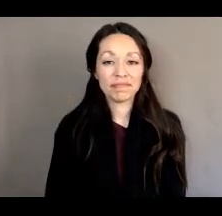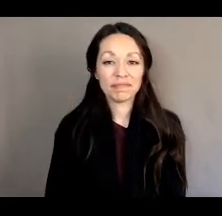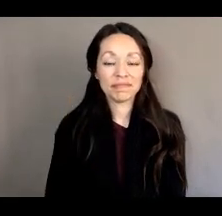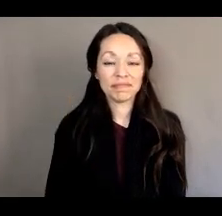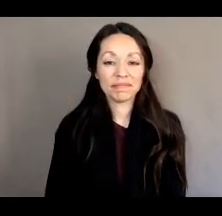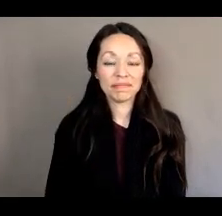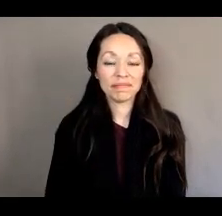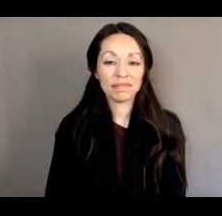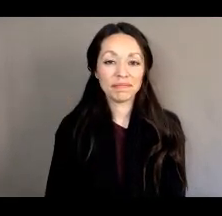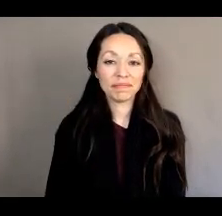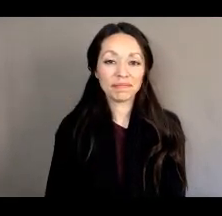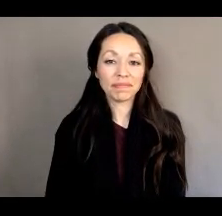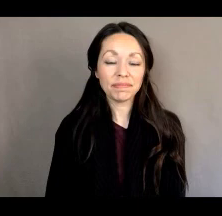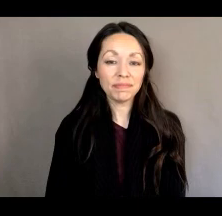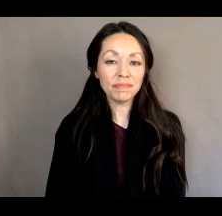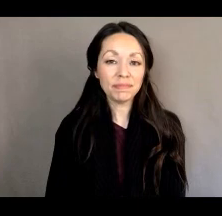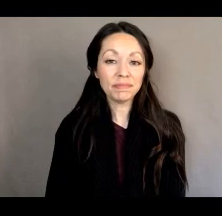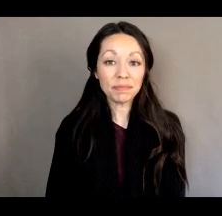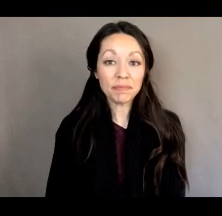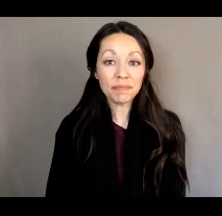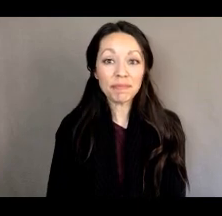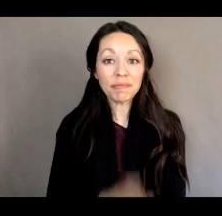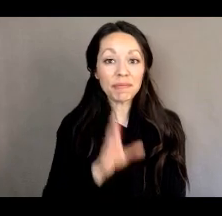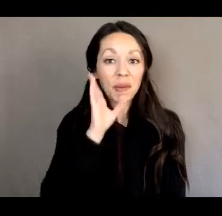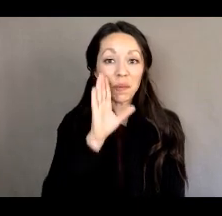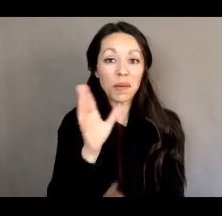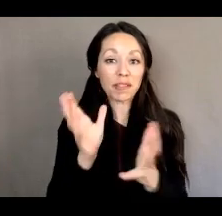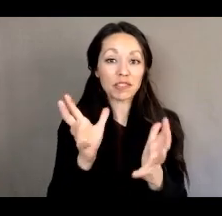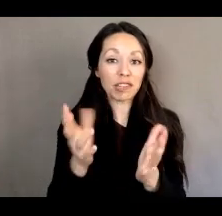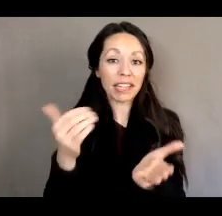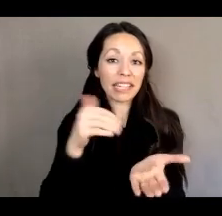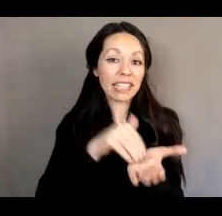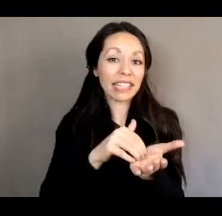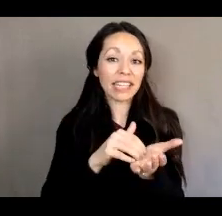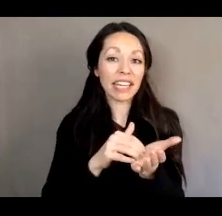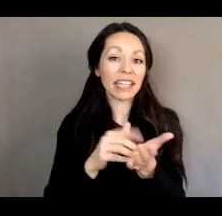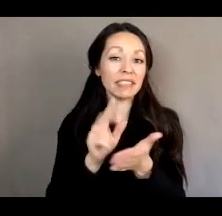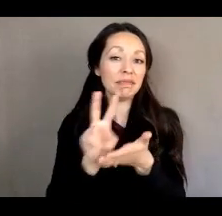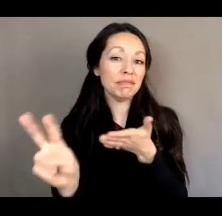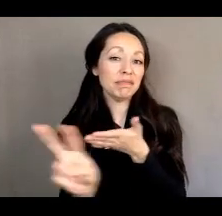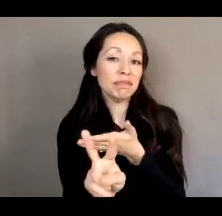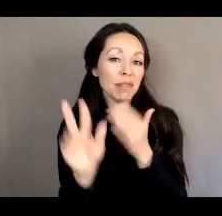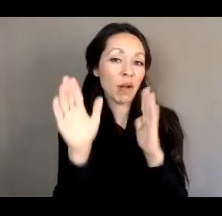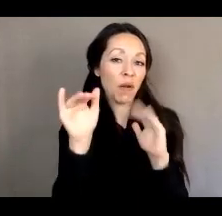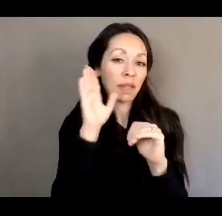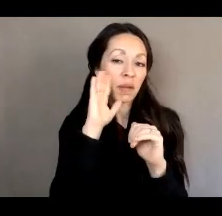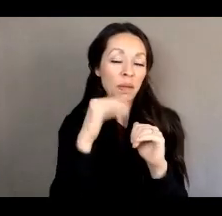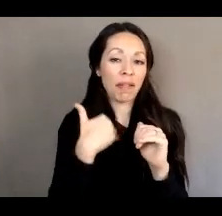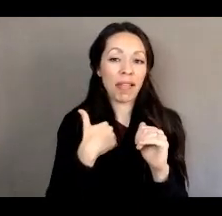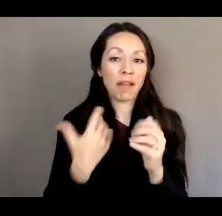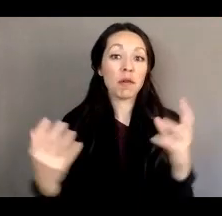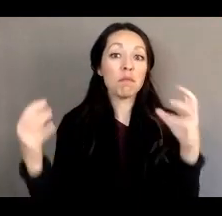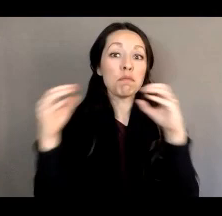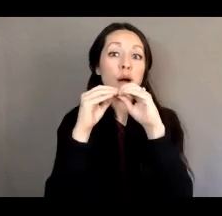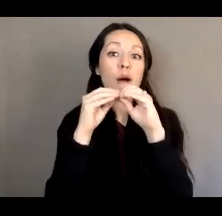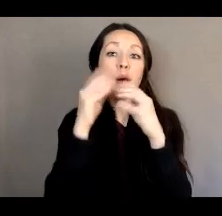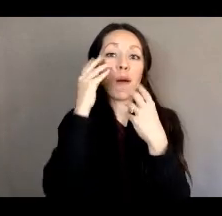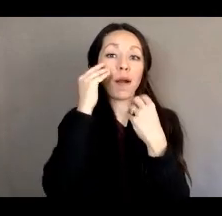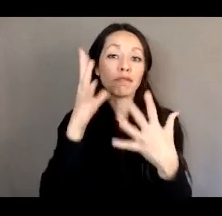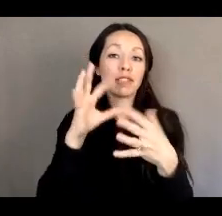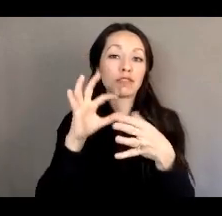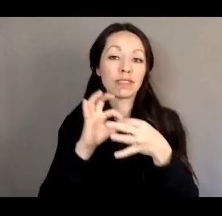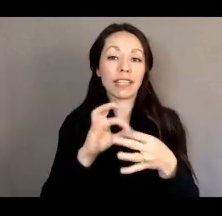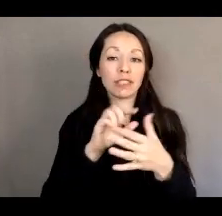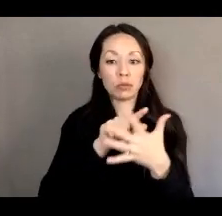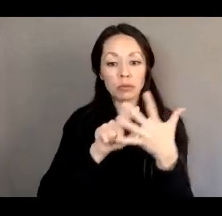Um, so we'll be, we'll be talking in a couple of weeks and hopefully we'll have, uh, more information about some of